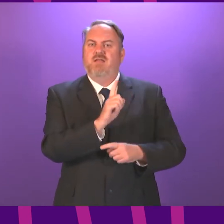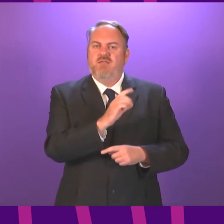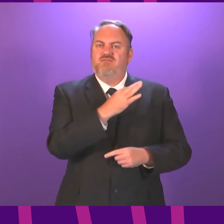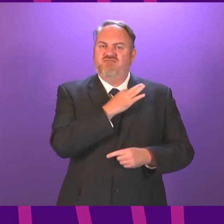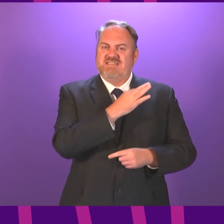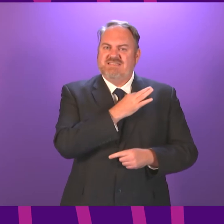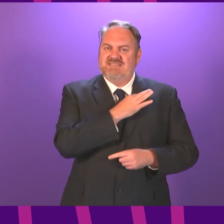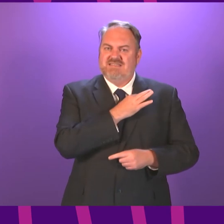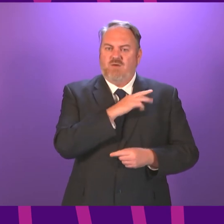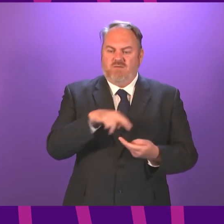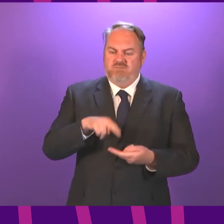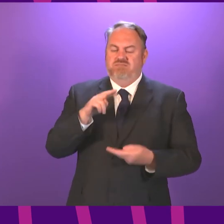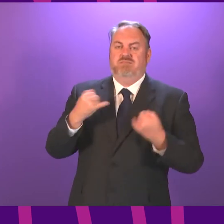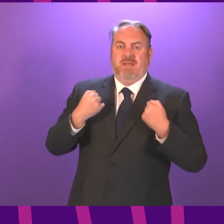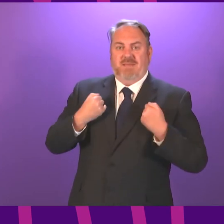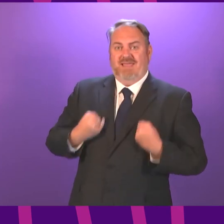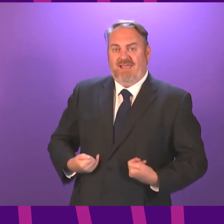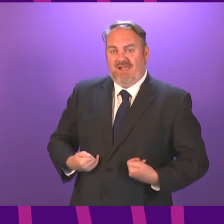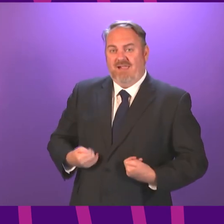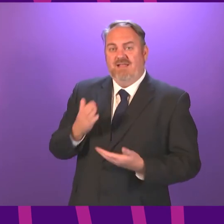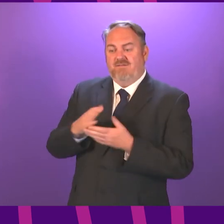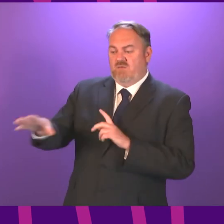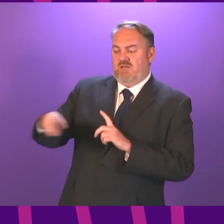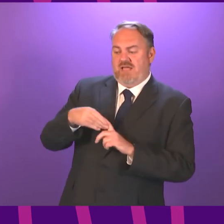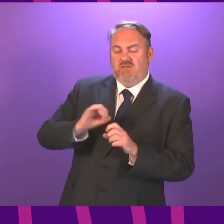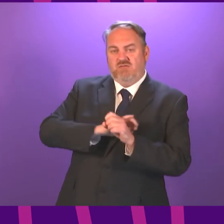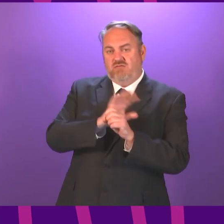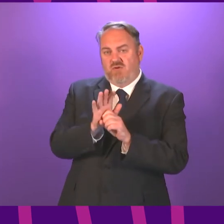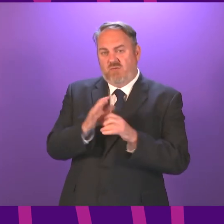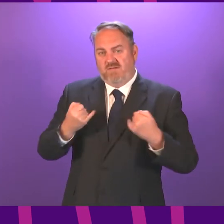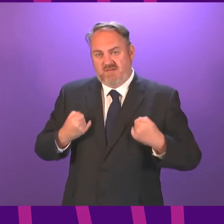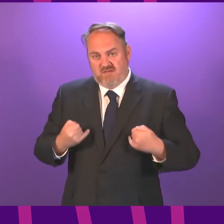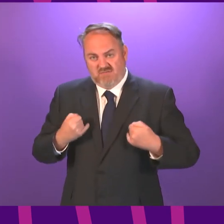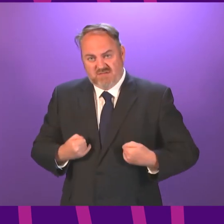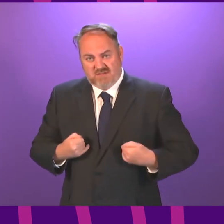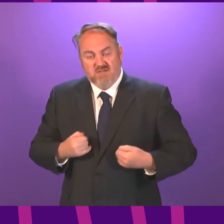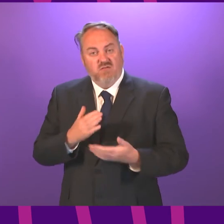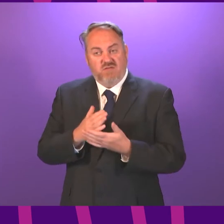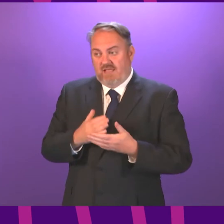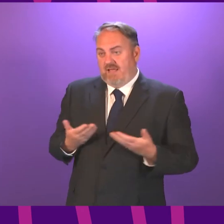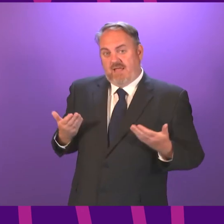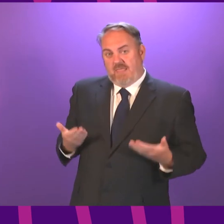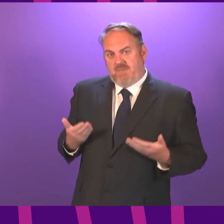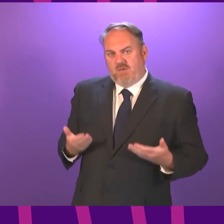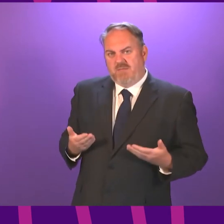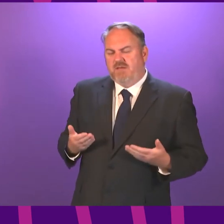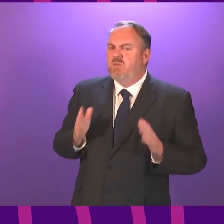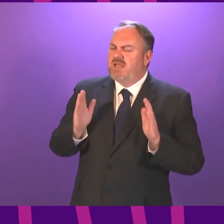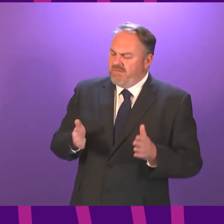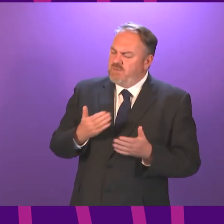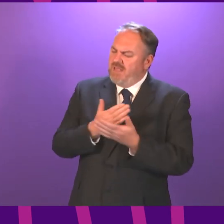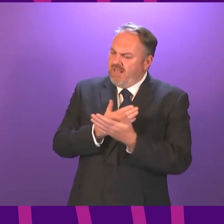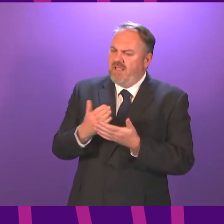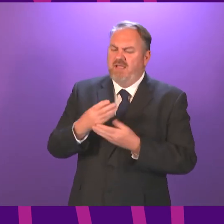We continue to assess this data very closely. At this stage, it's important to be very clear. We remain